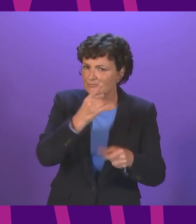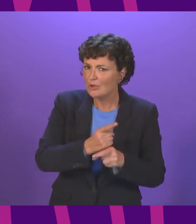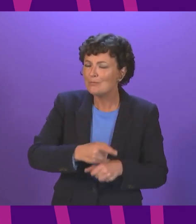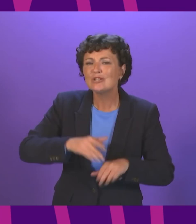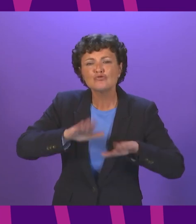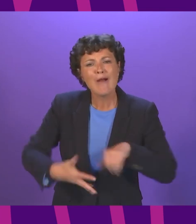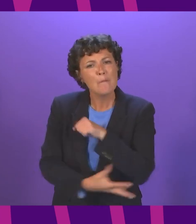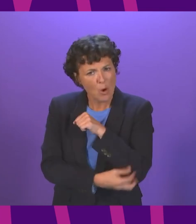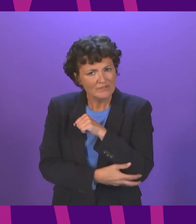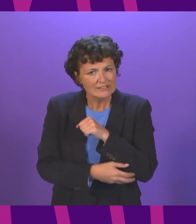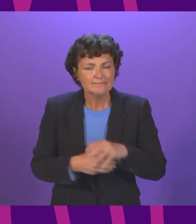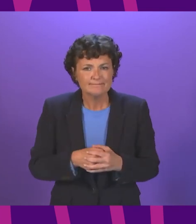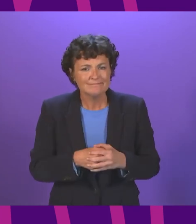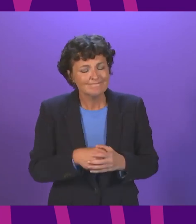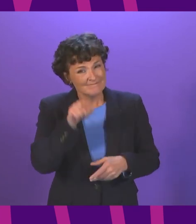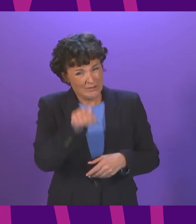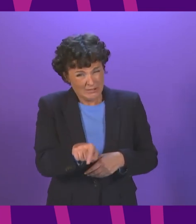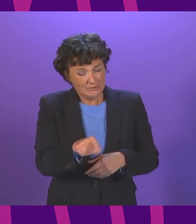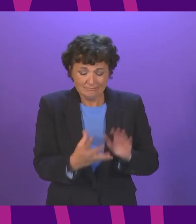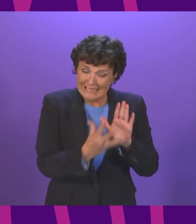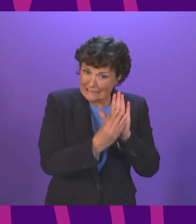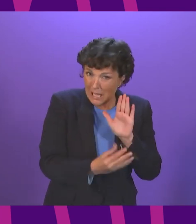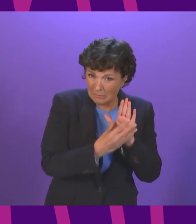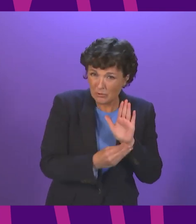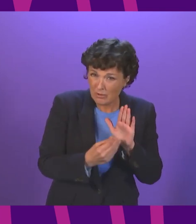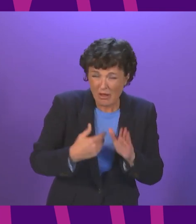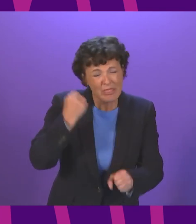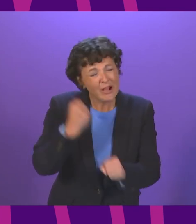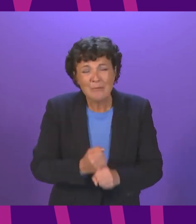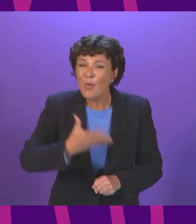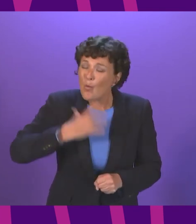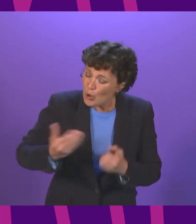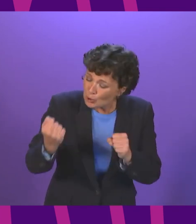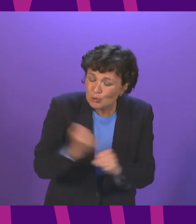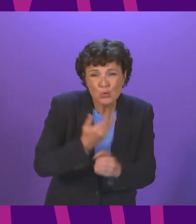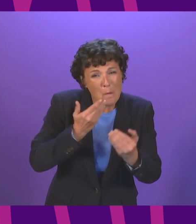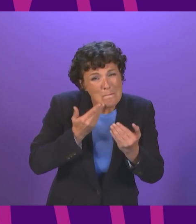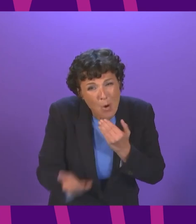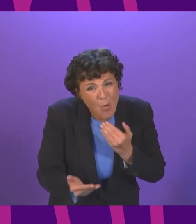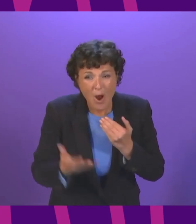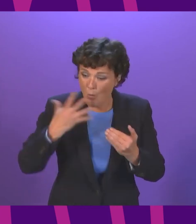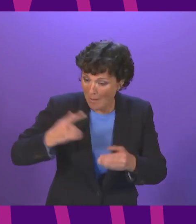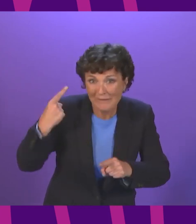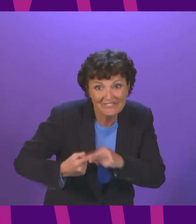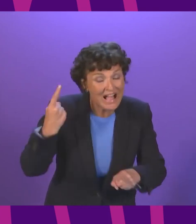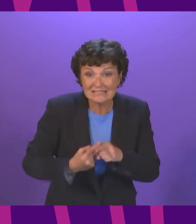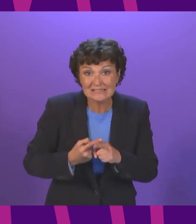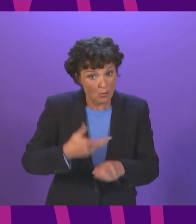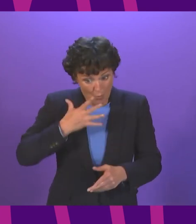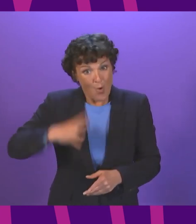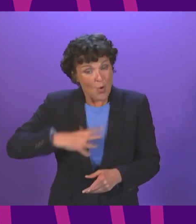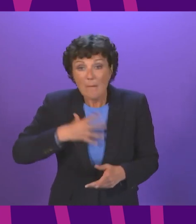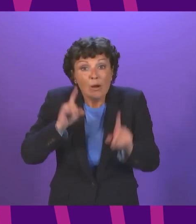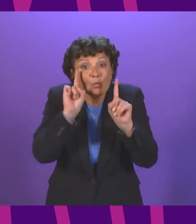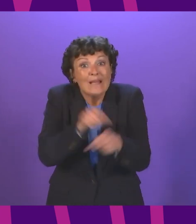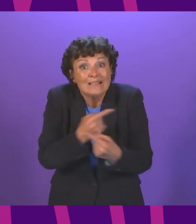and this is an example of where the government wants to act more and act further and faster than we have